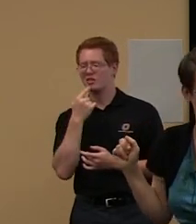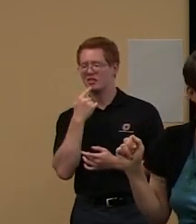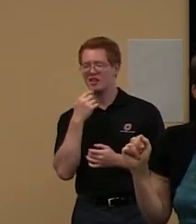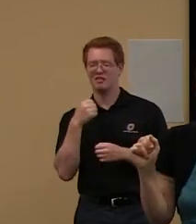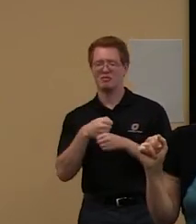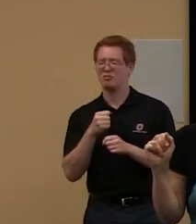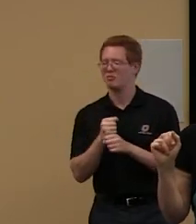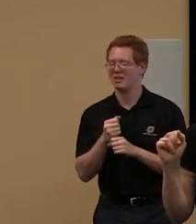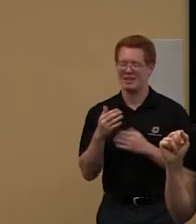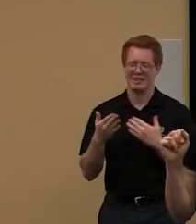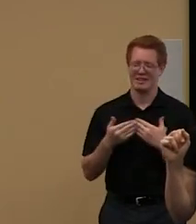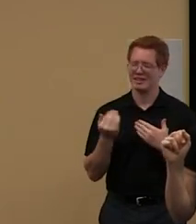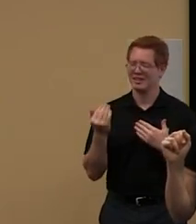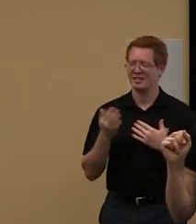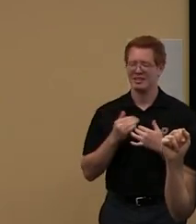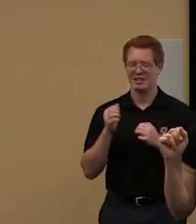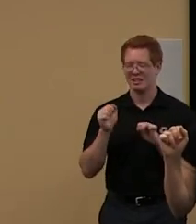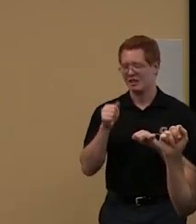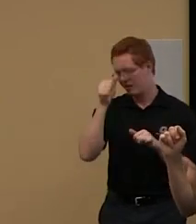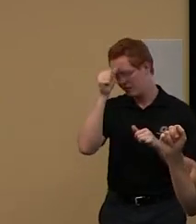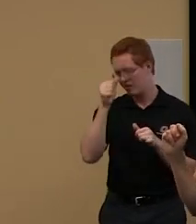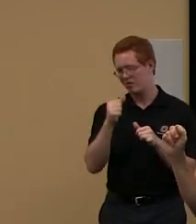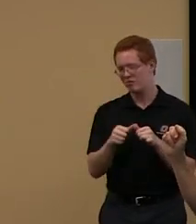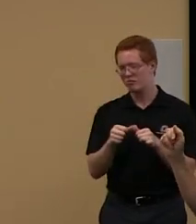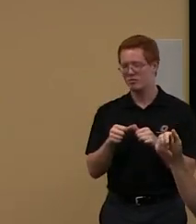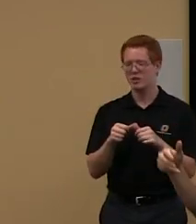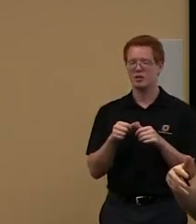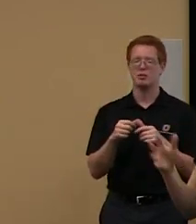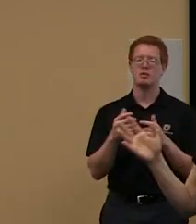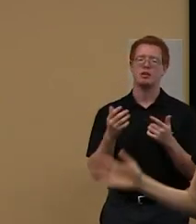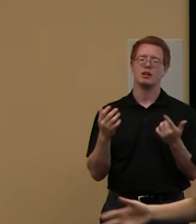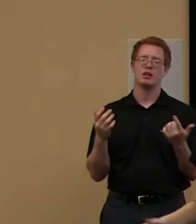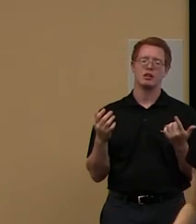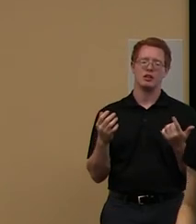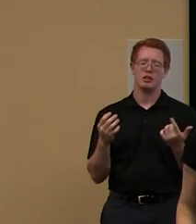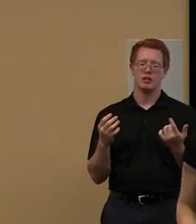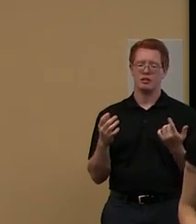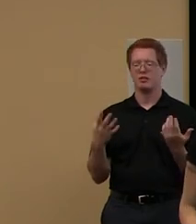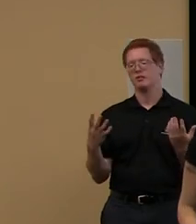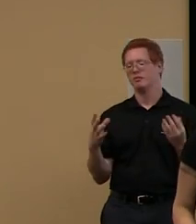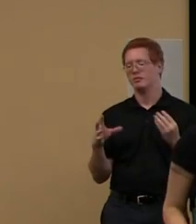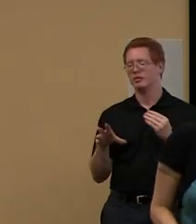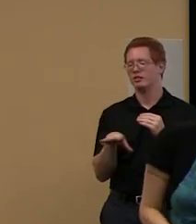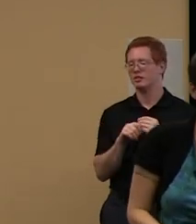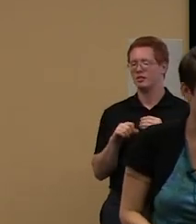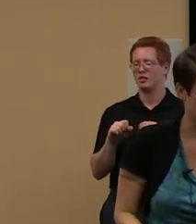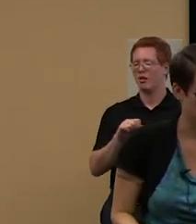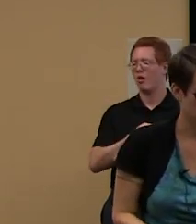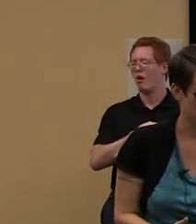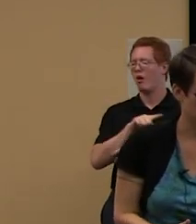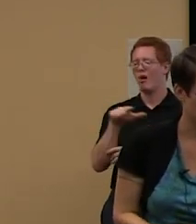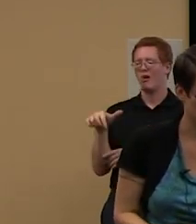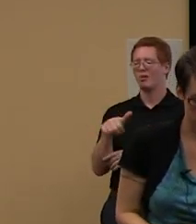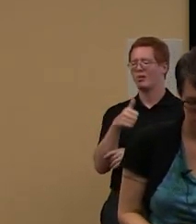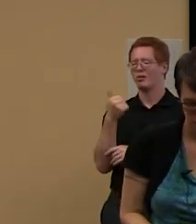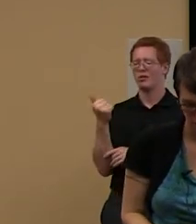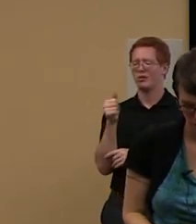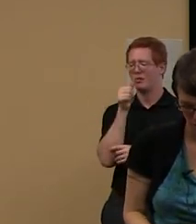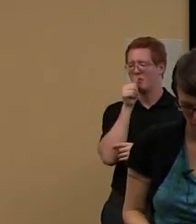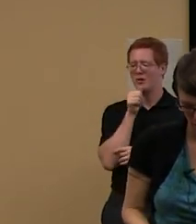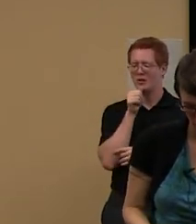as possible so you can remember it in addition to the other 7,000 passwords that you need to remember.